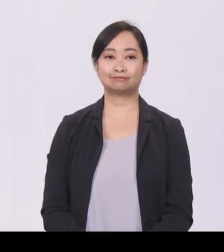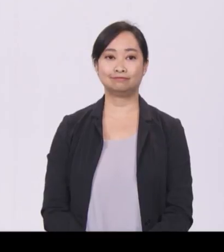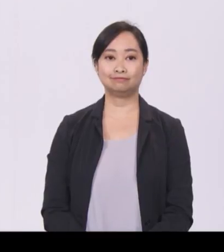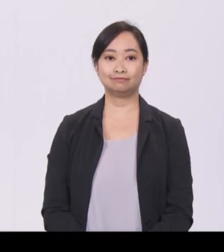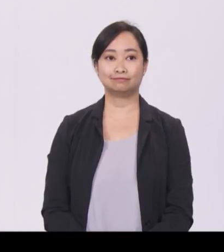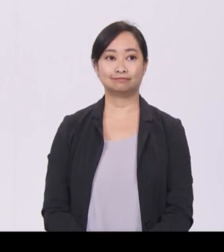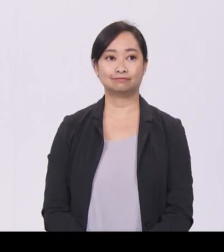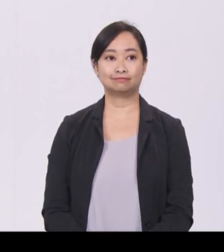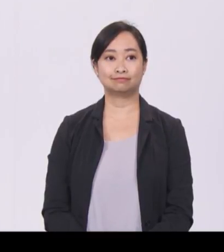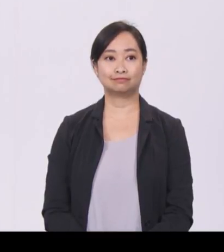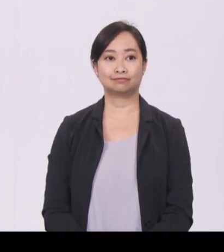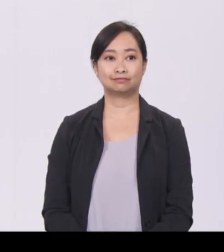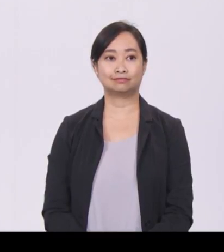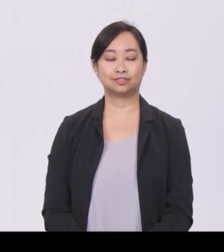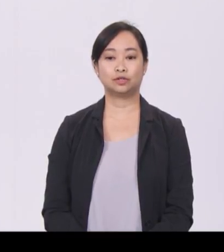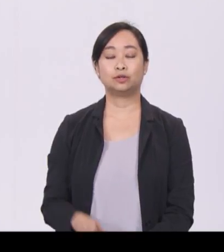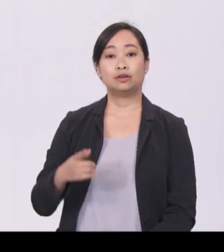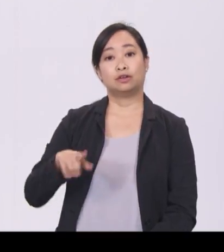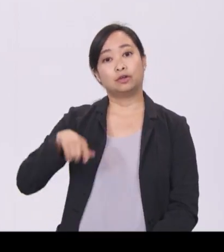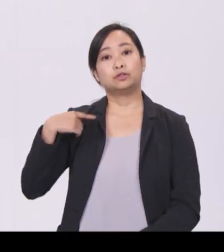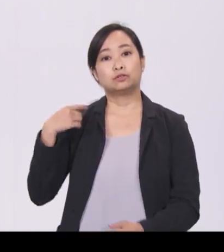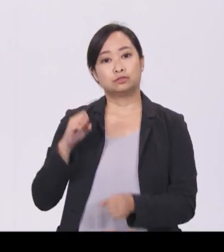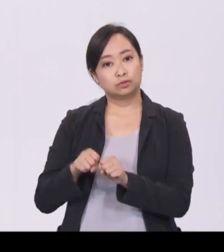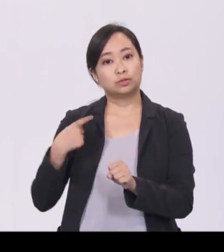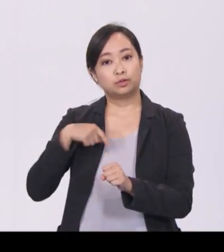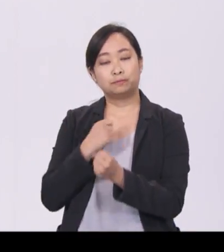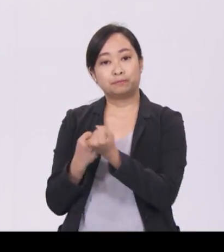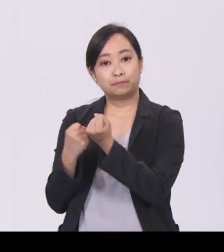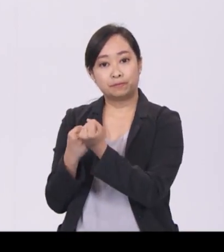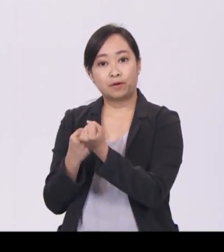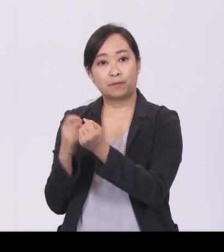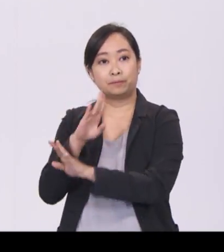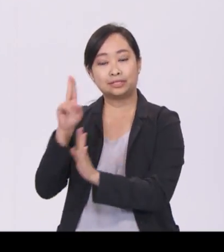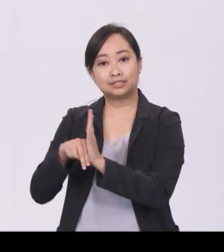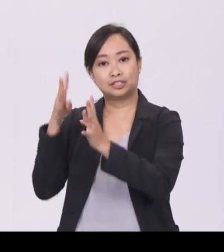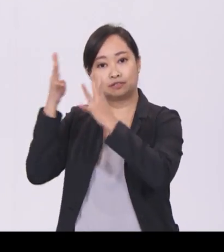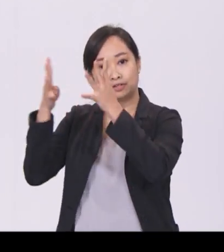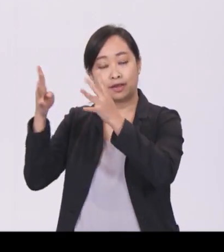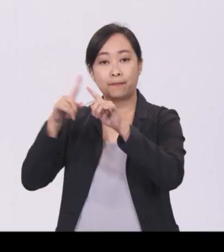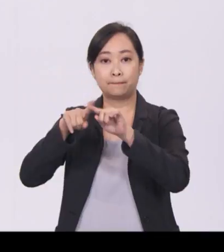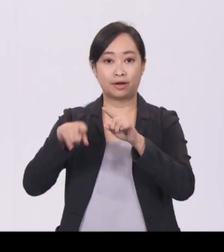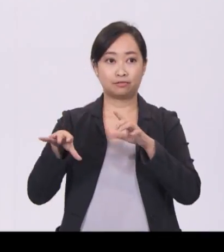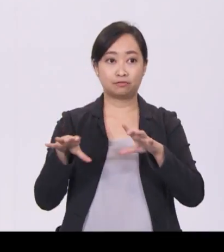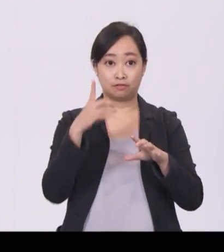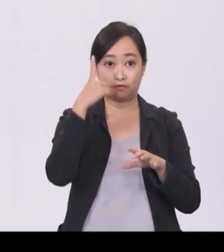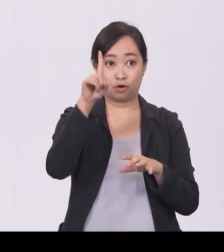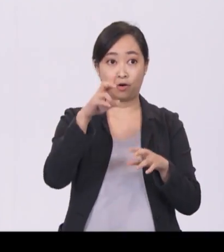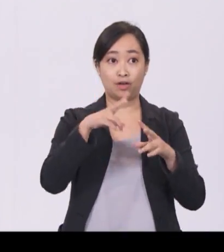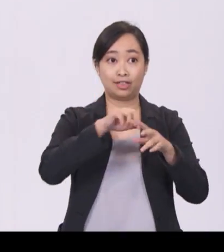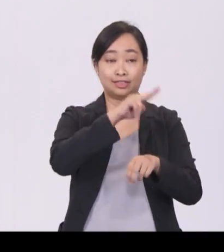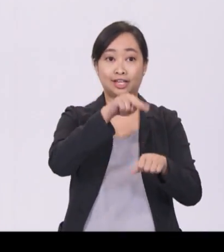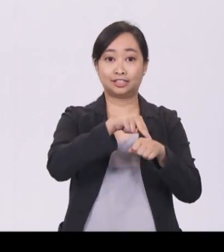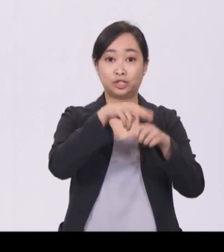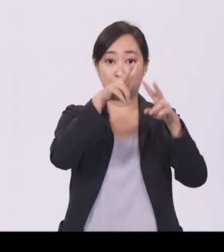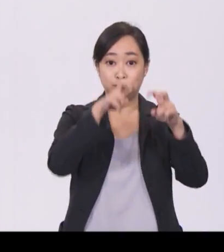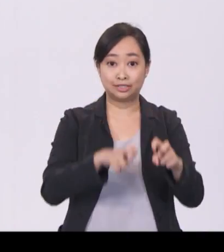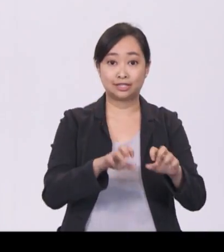Besides supporting our firms to innovate, we will do more to harness our national research capabilities to enhance our economic